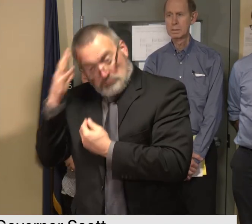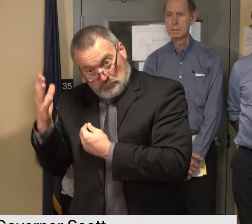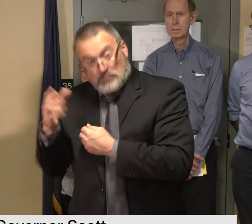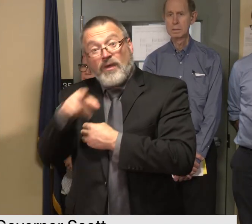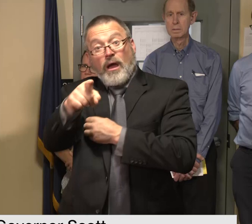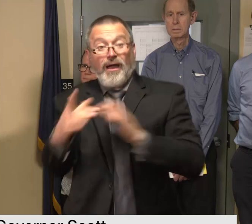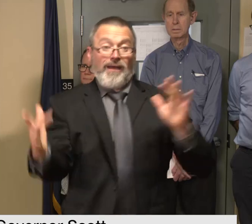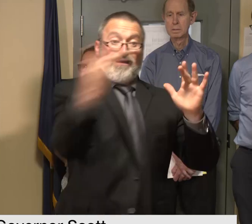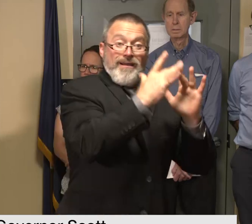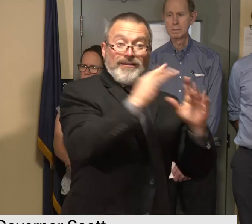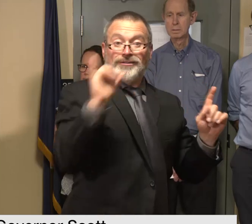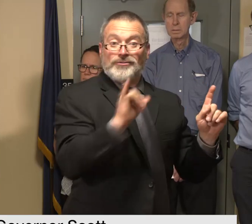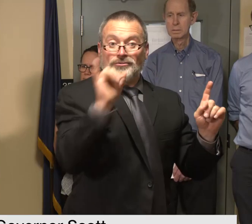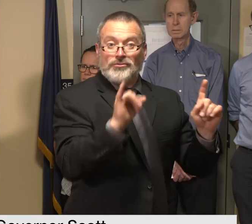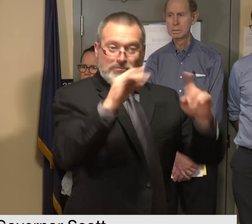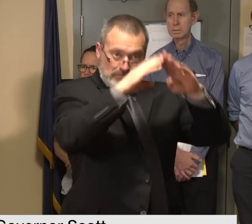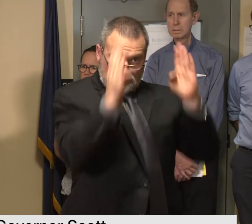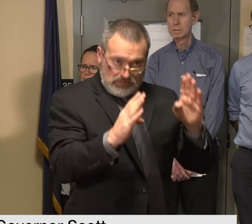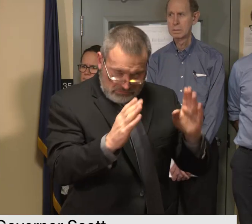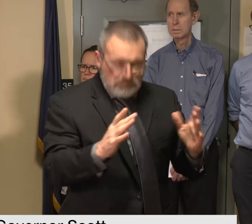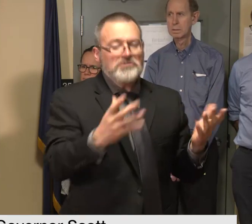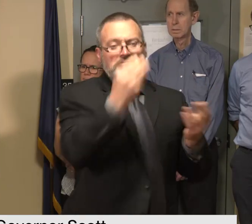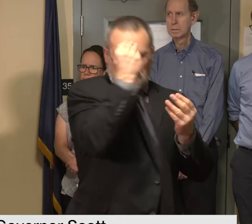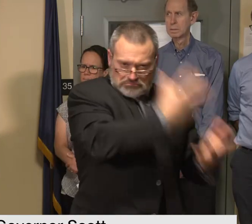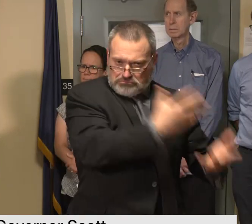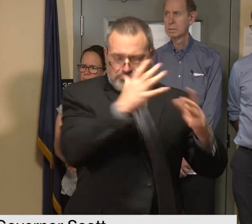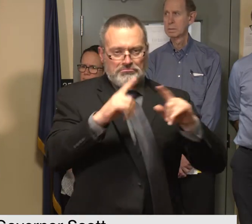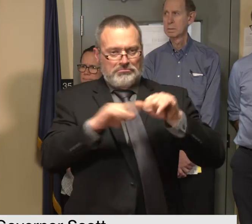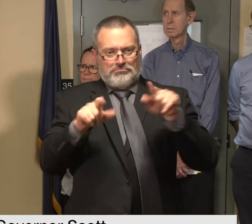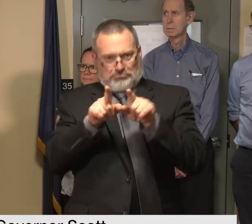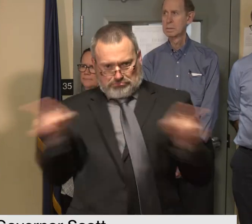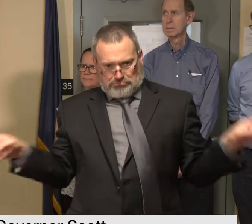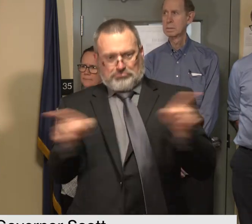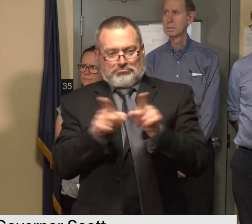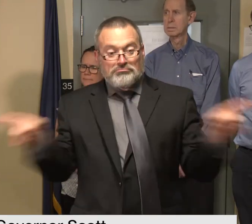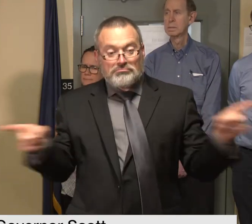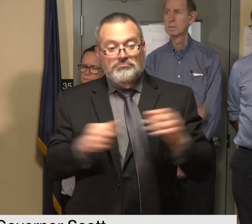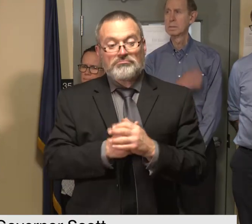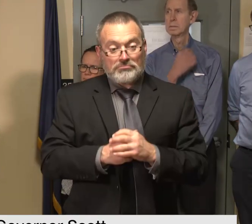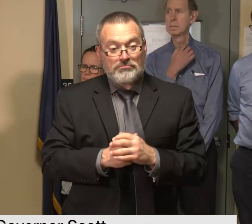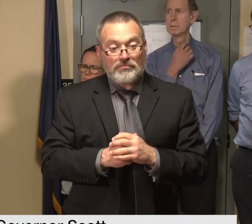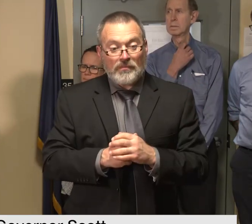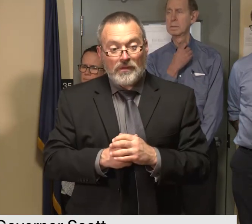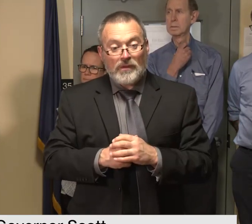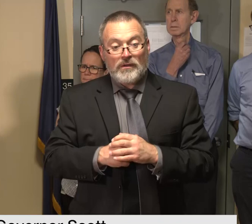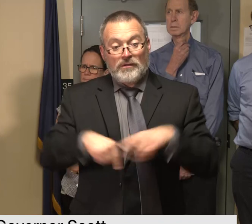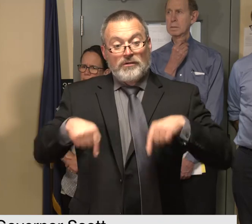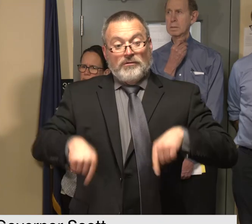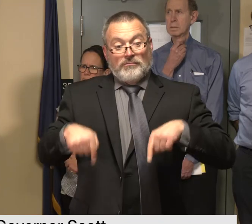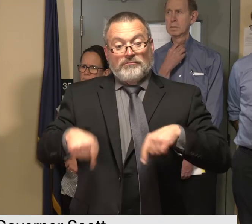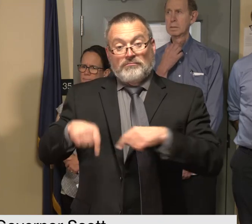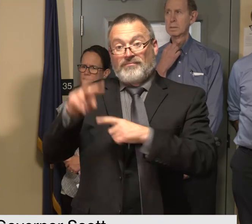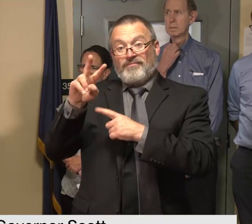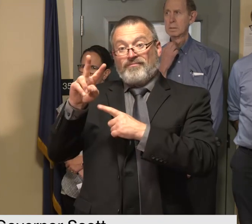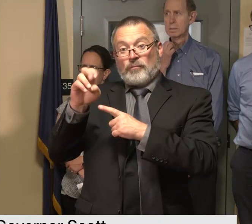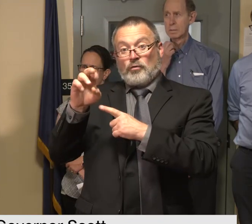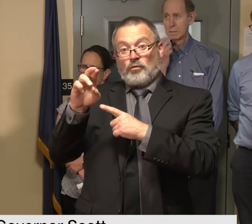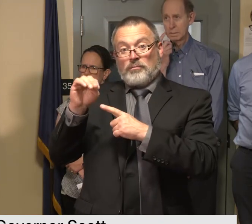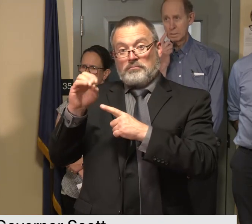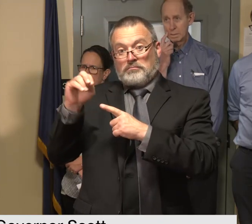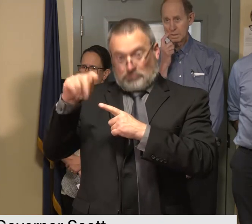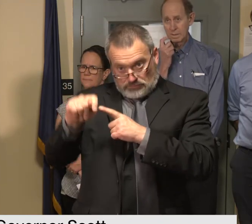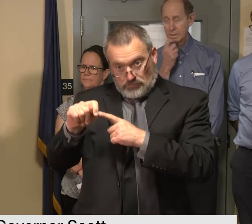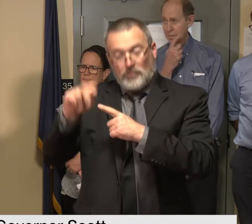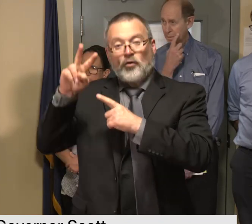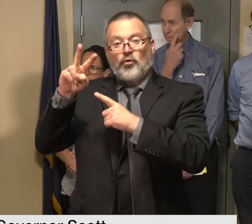online form at Vermont 2-1-1.org or if you don't have internet access you can call 2-1